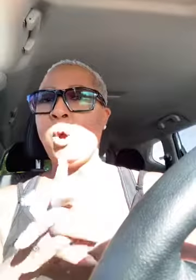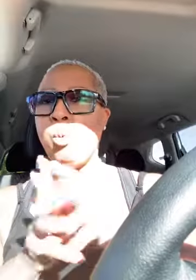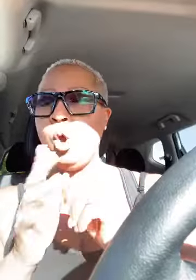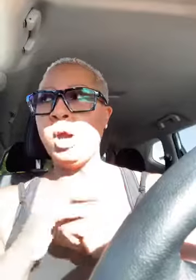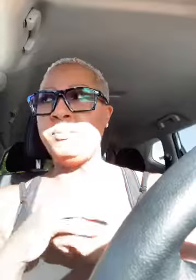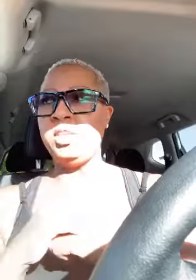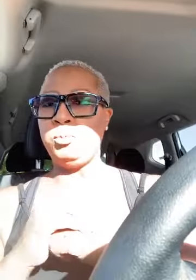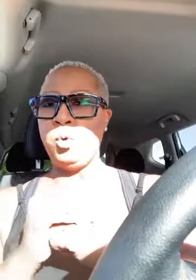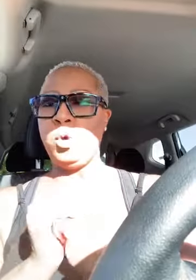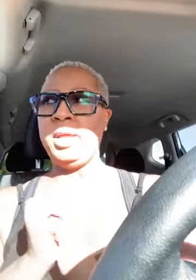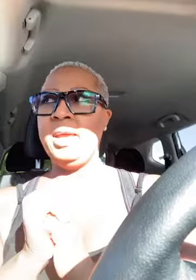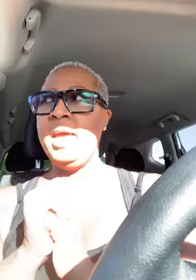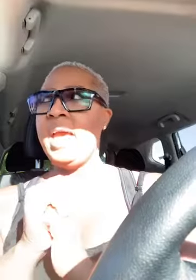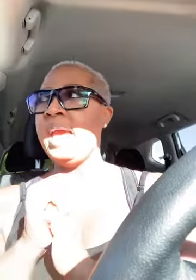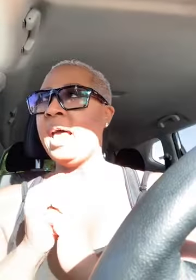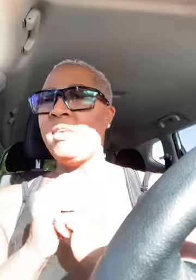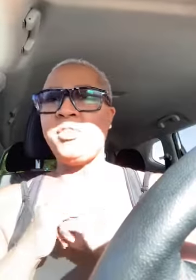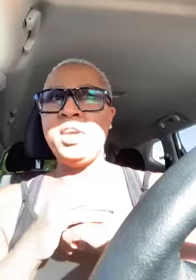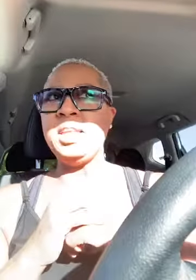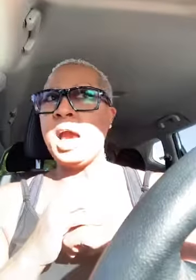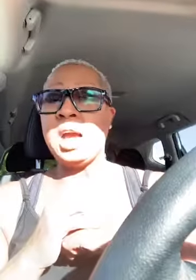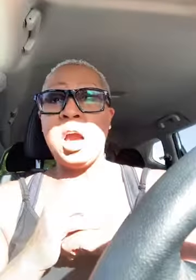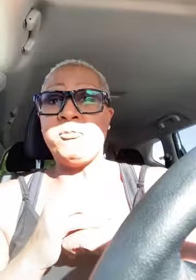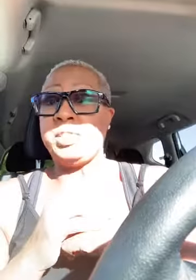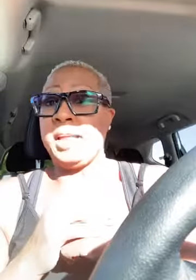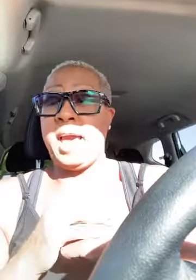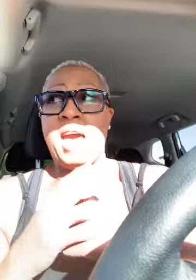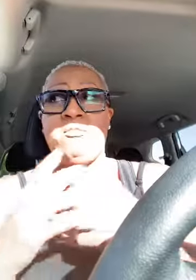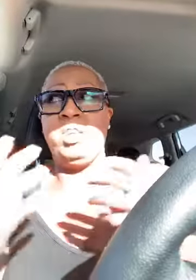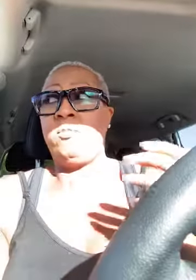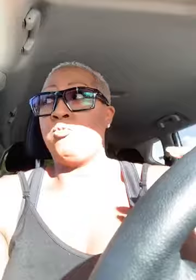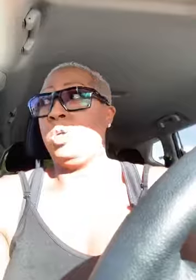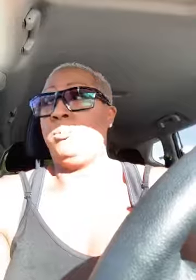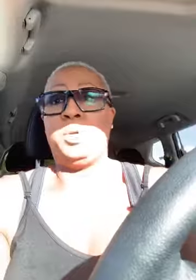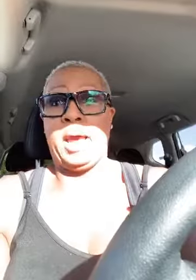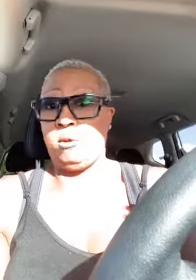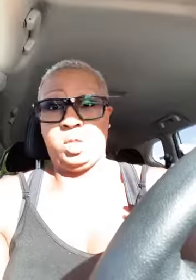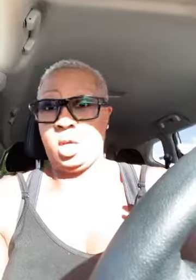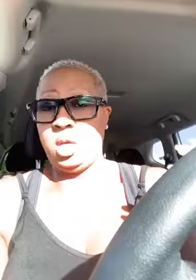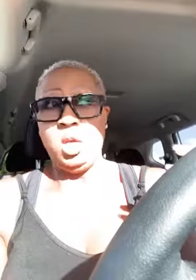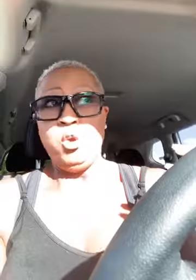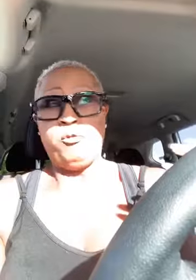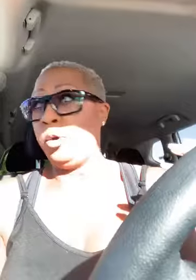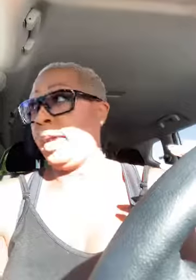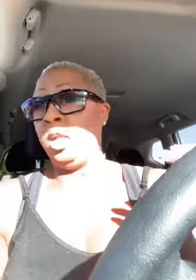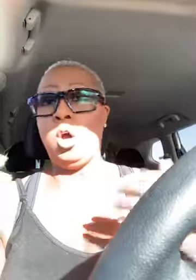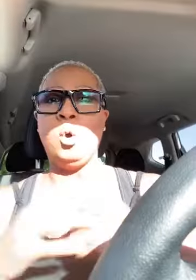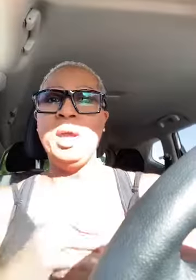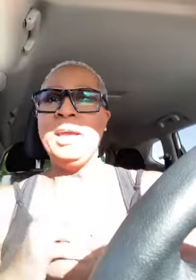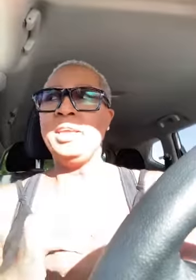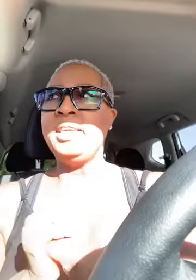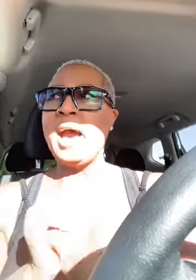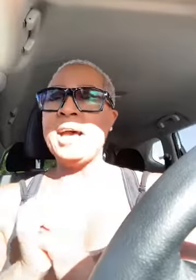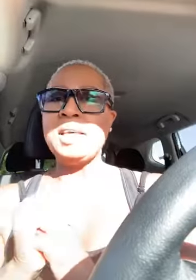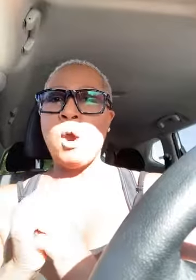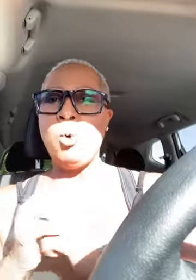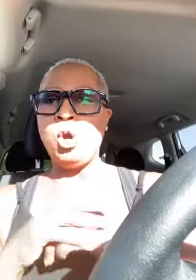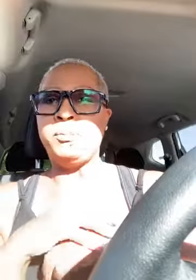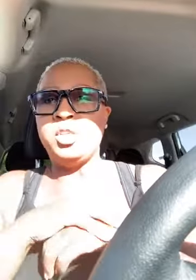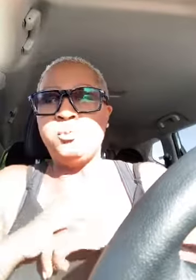i woke up this morning and i think now a conference that i haven't even really put out there for that long guys i woke up this